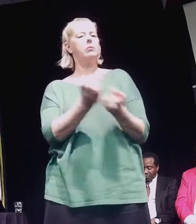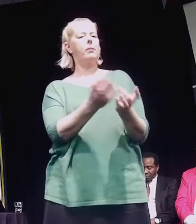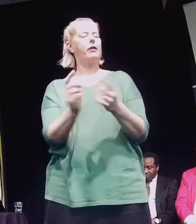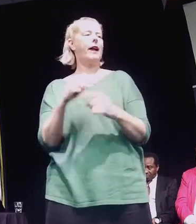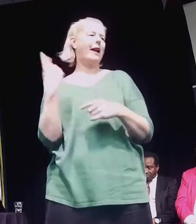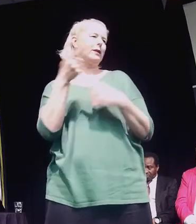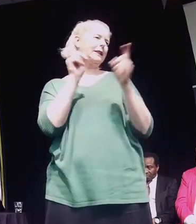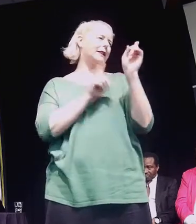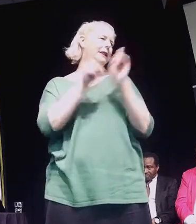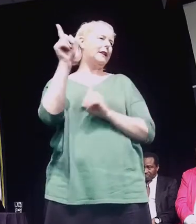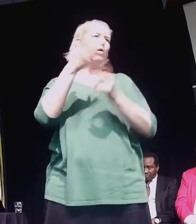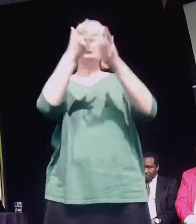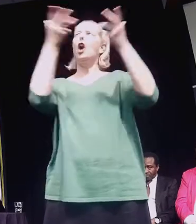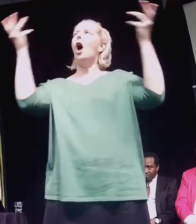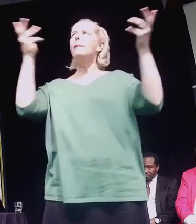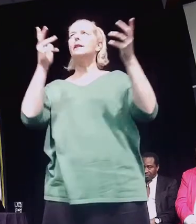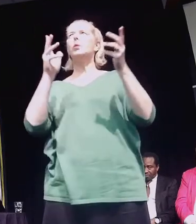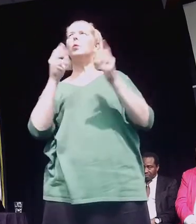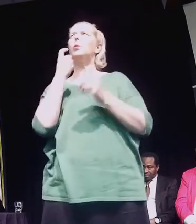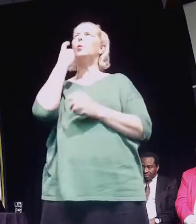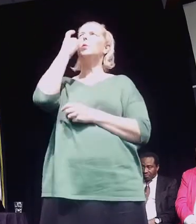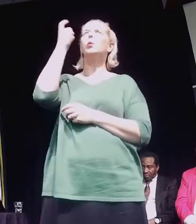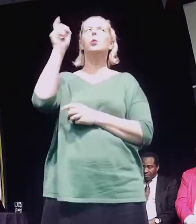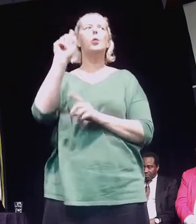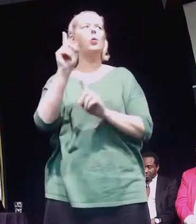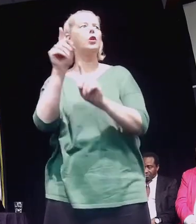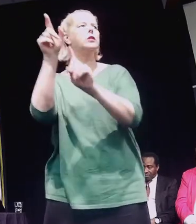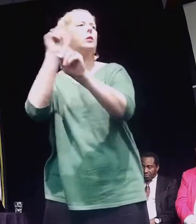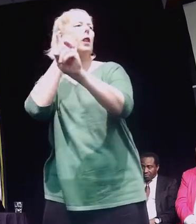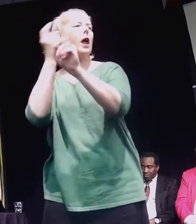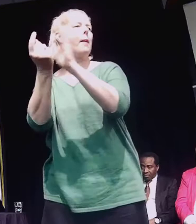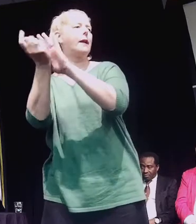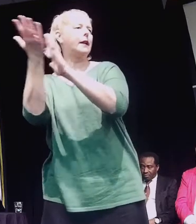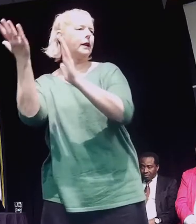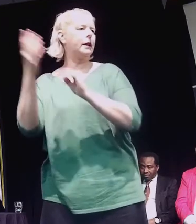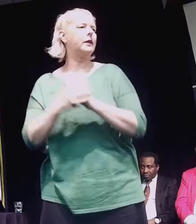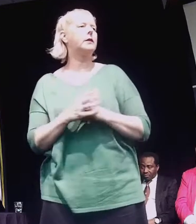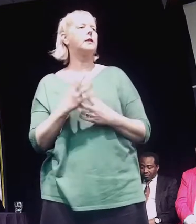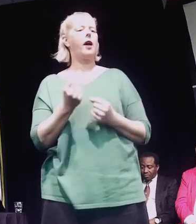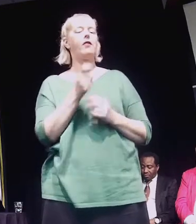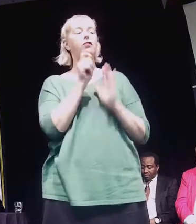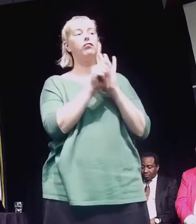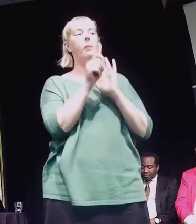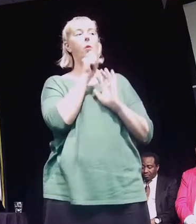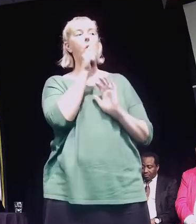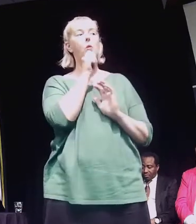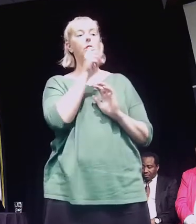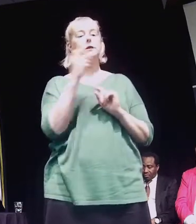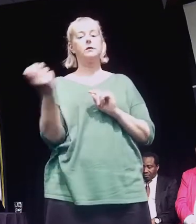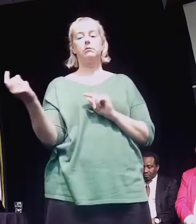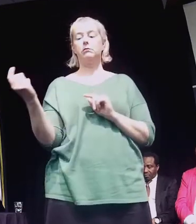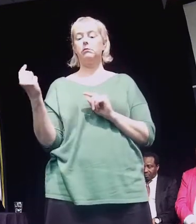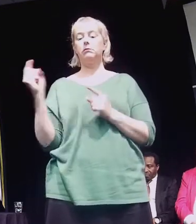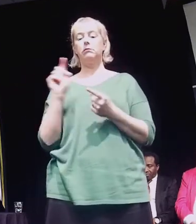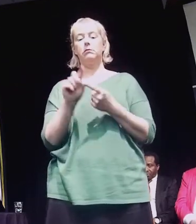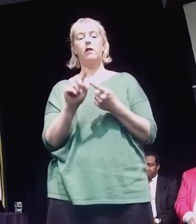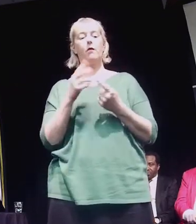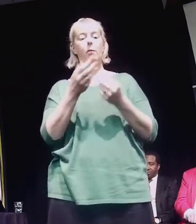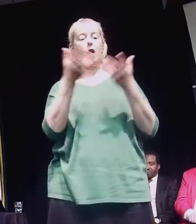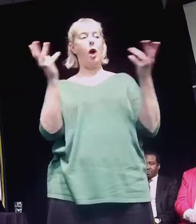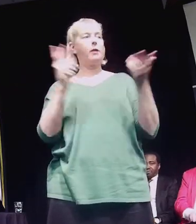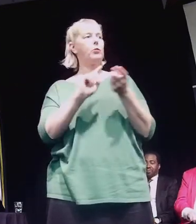uncertainty. There was a report that came out, it was from the Productivity Commission, and in that report it talked about how,